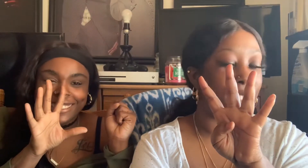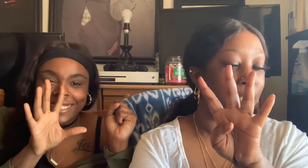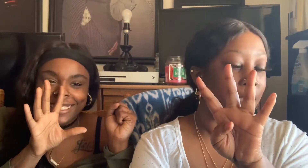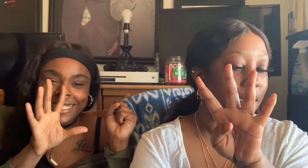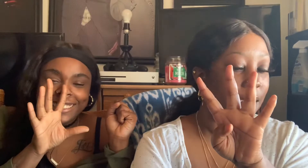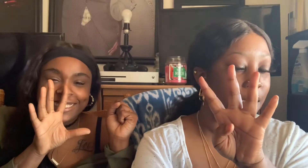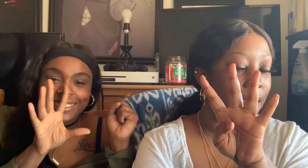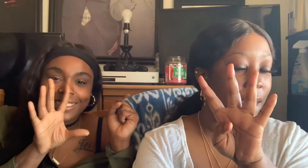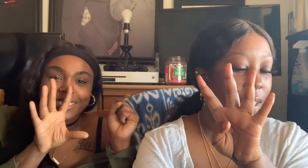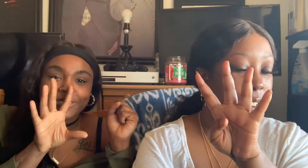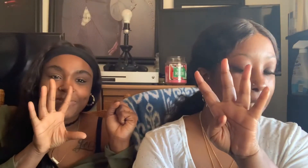Never.